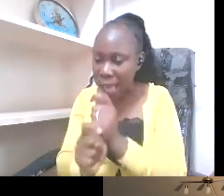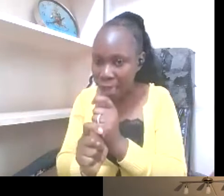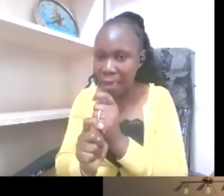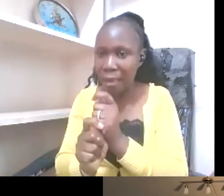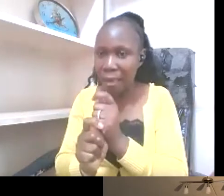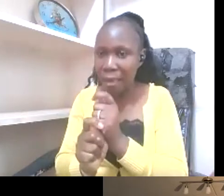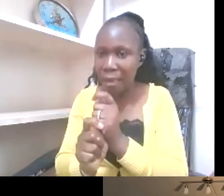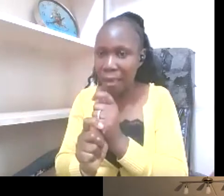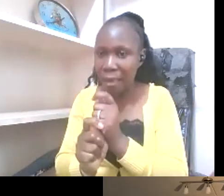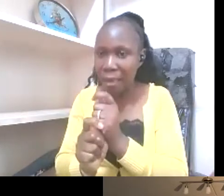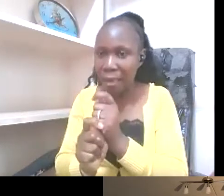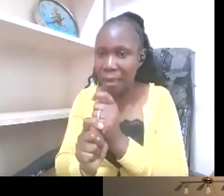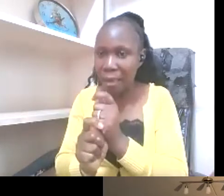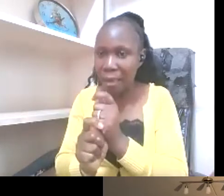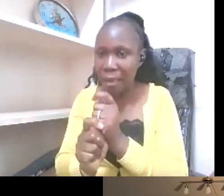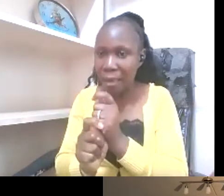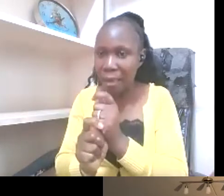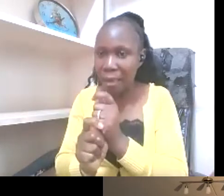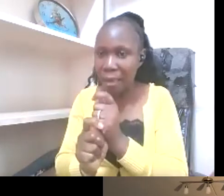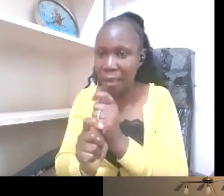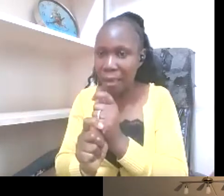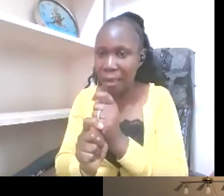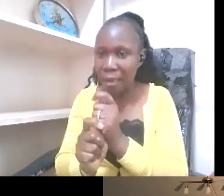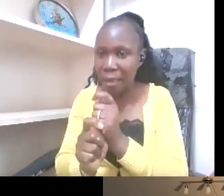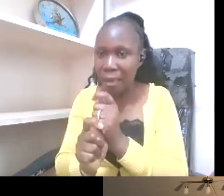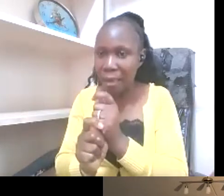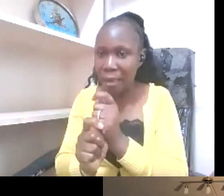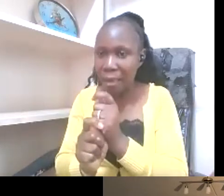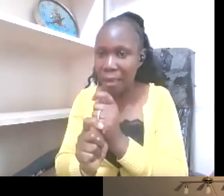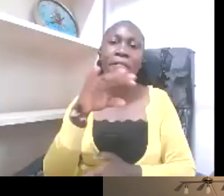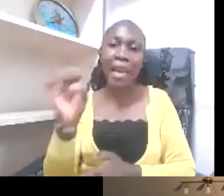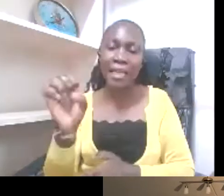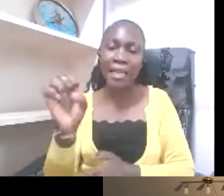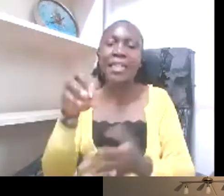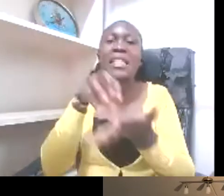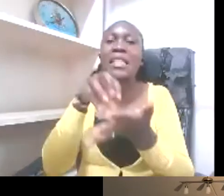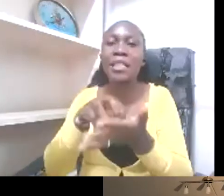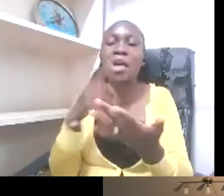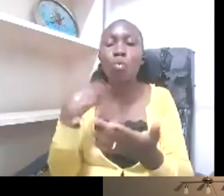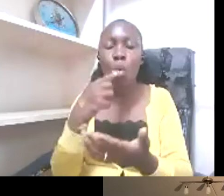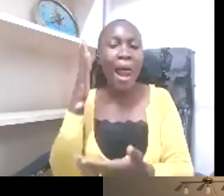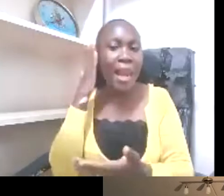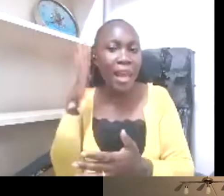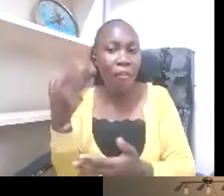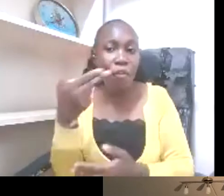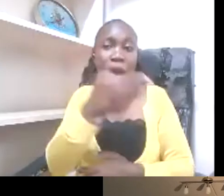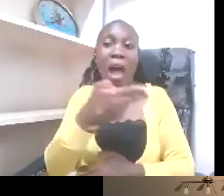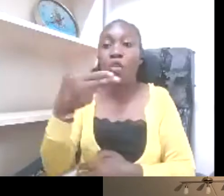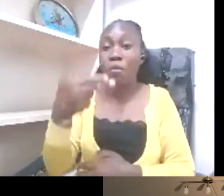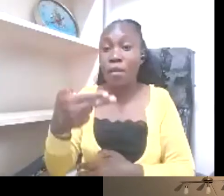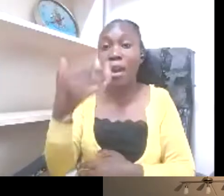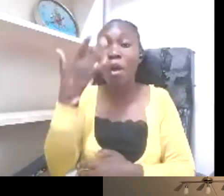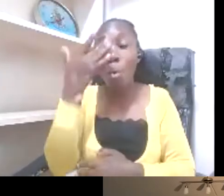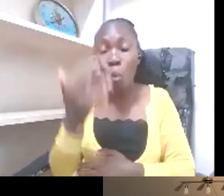deaf or hard of hearing. I think this is important to also highlight because deaf culture is now recognized under